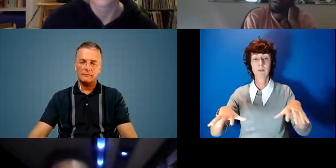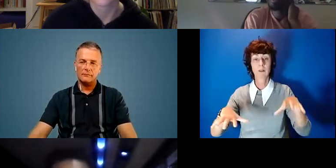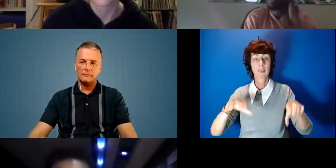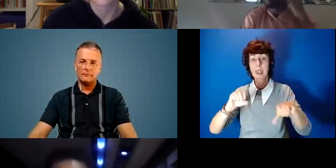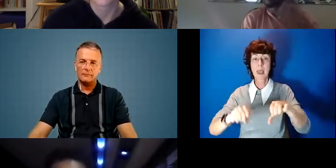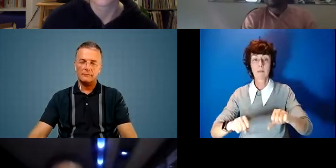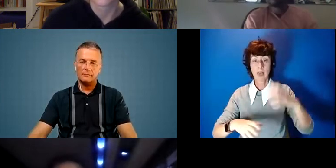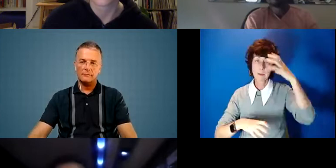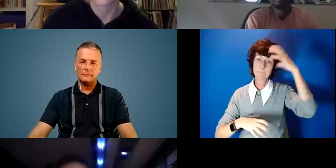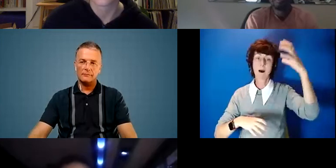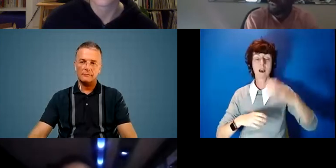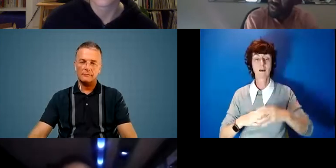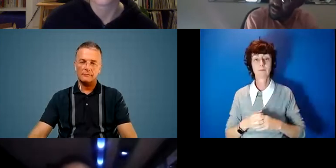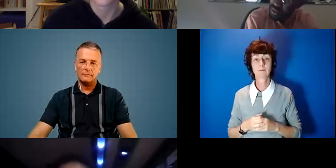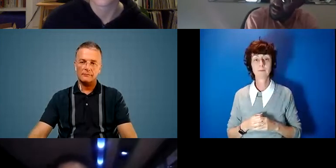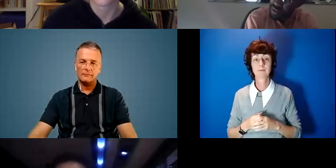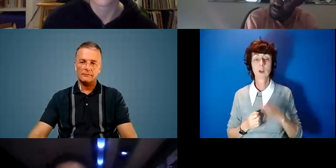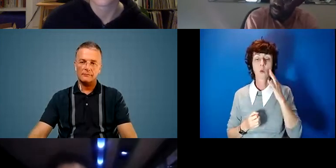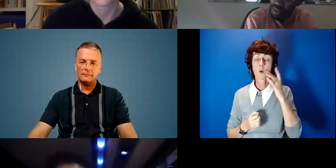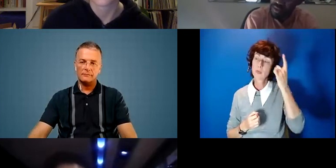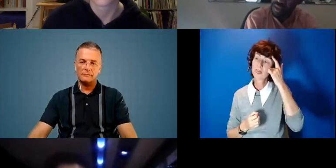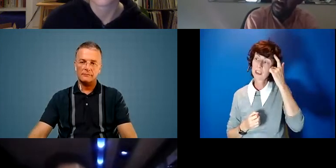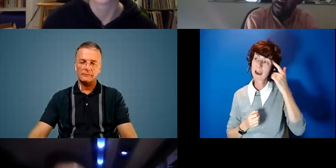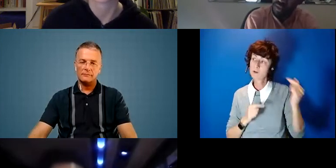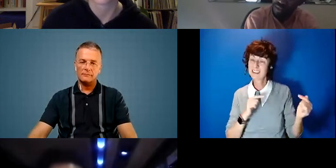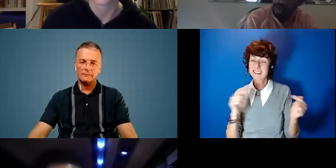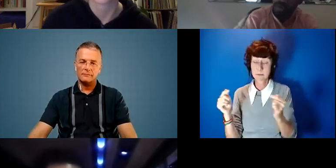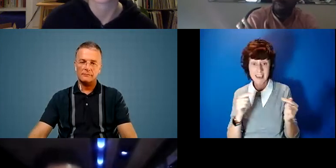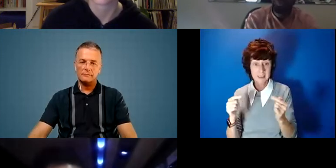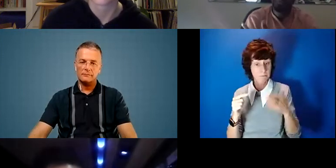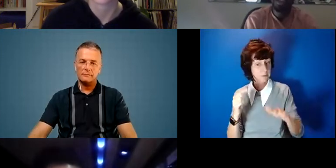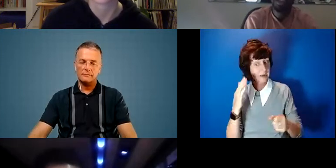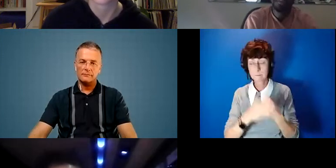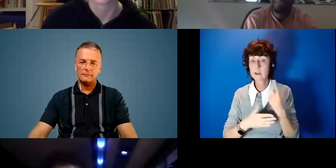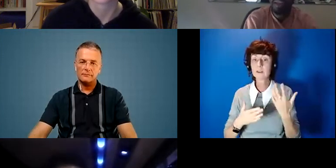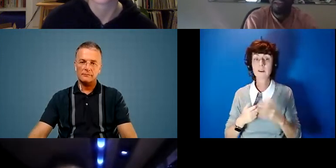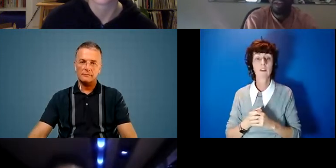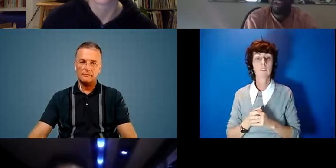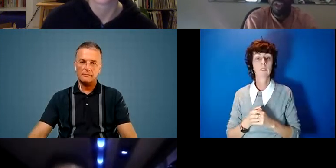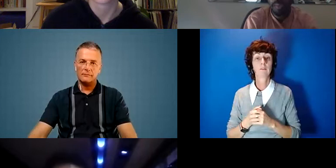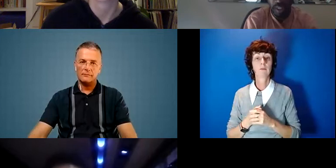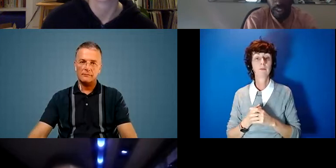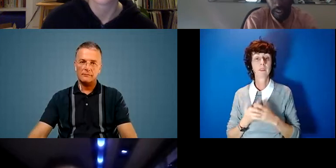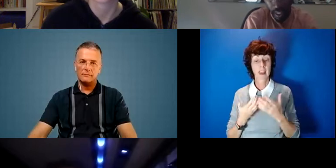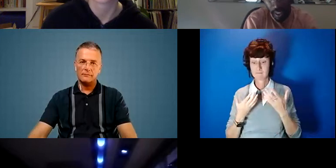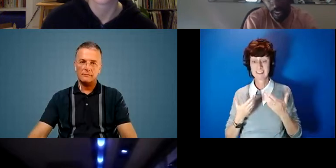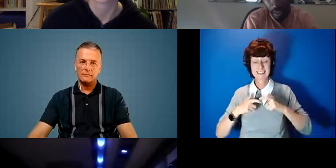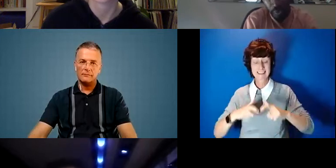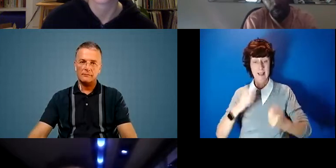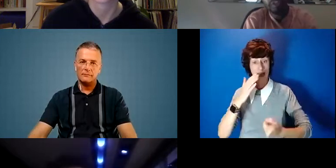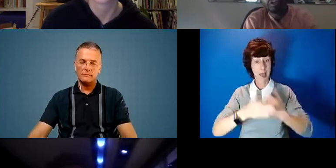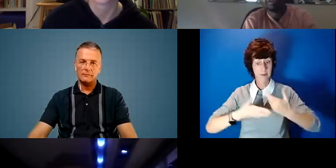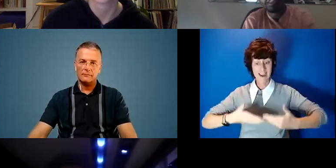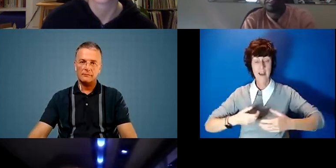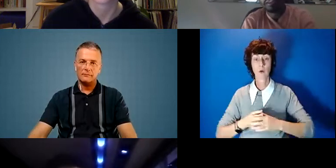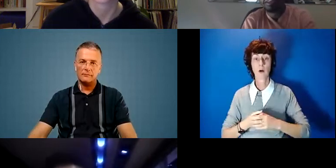And so when you think of of the debates that are kind of taking shape today. And of